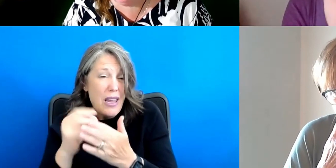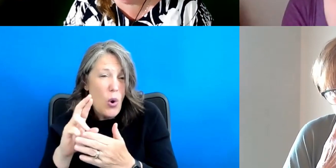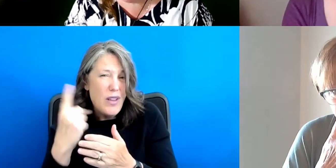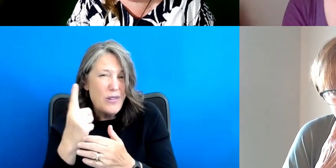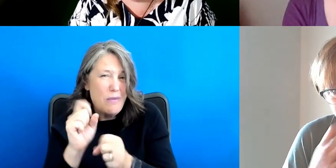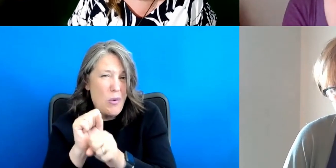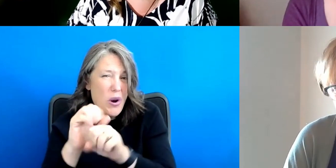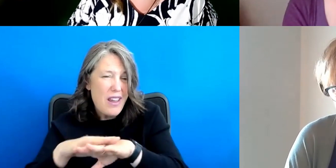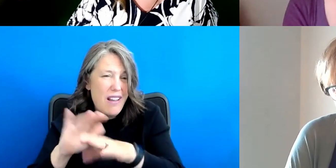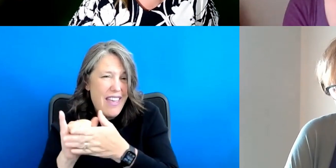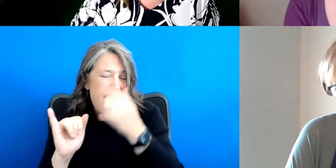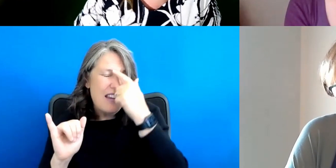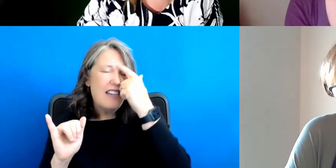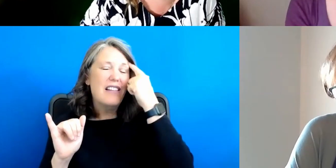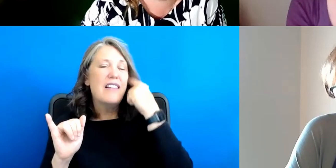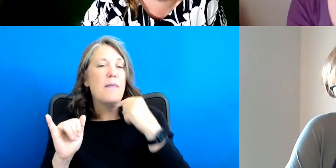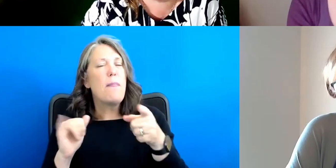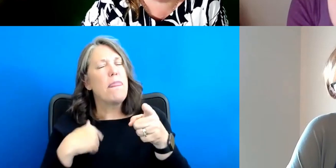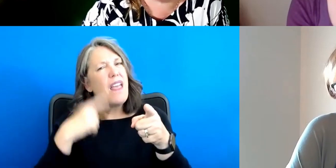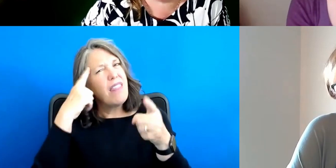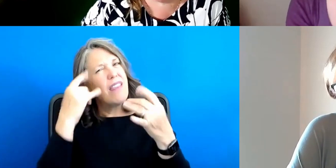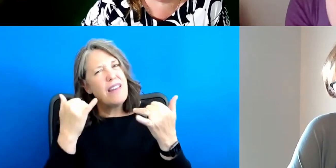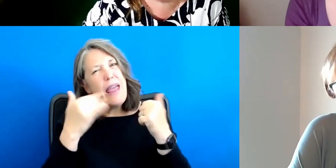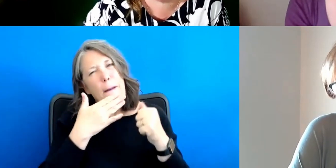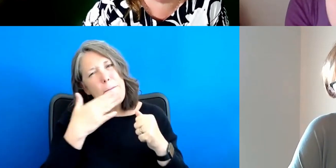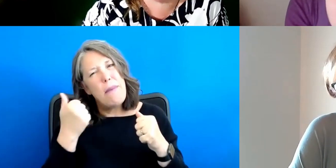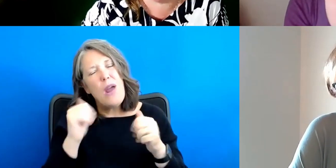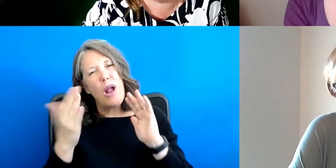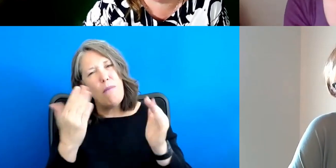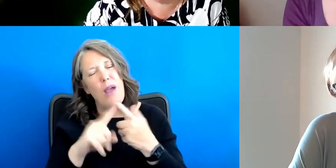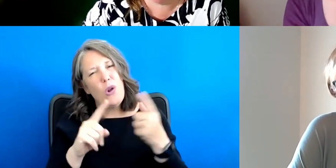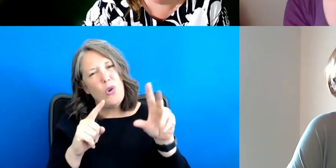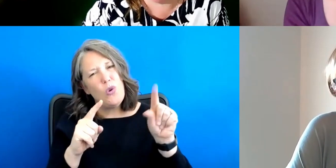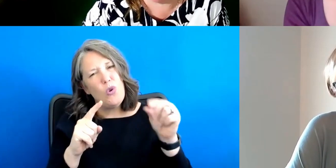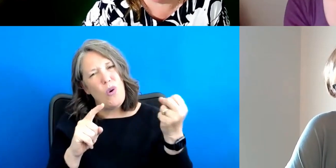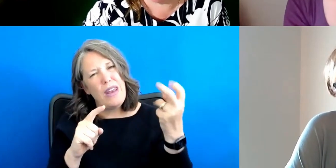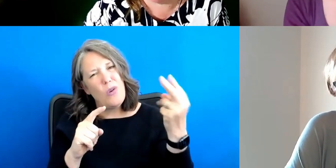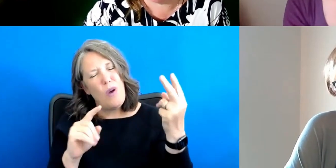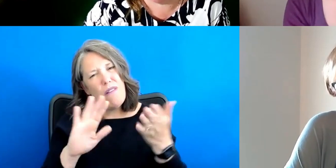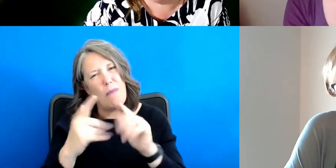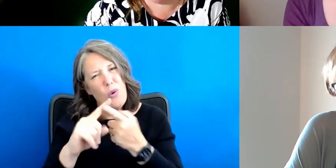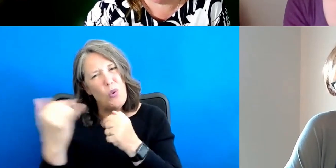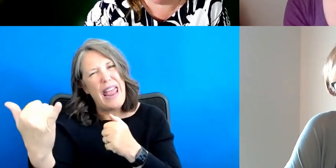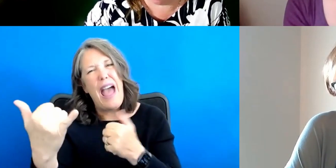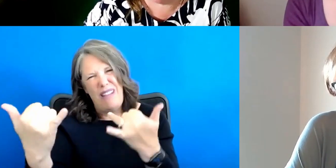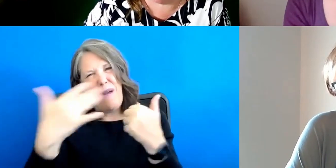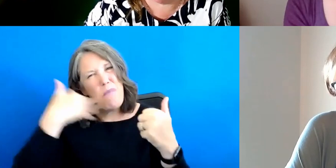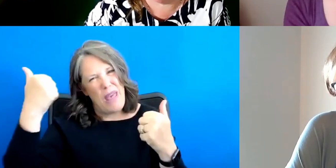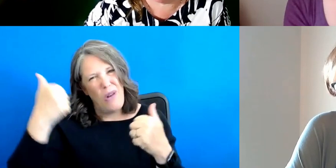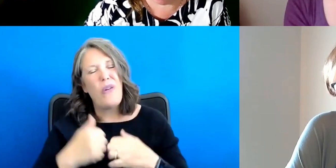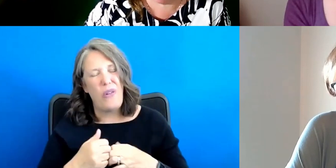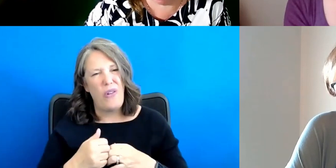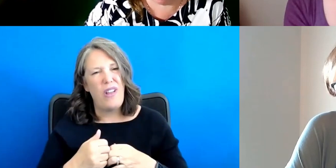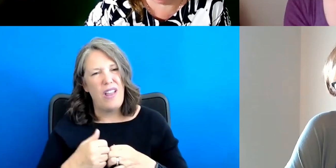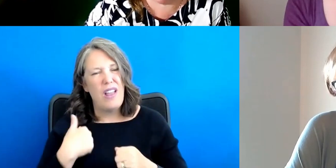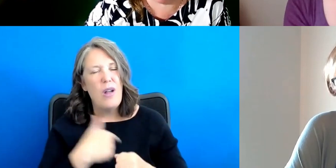I think we're a lot in a much better place than we were back in 2012. Um, for example, we have the,